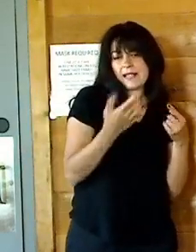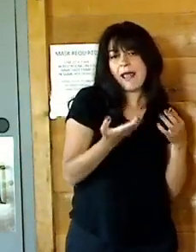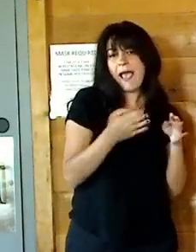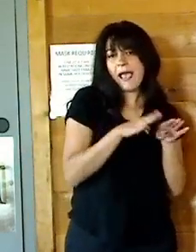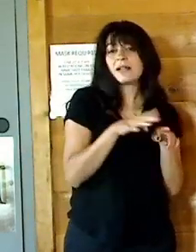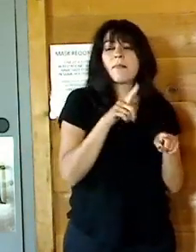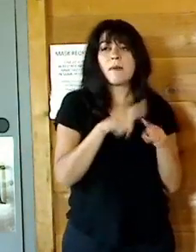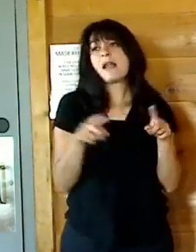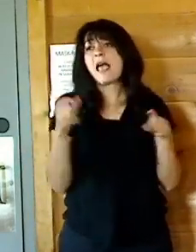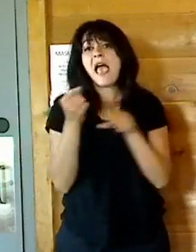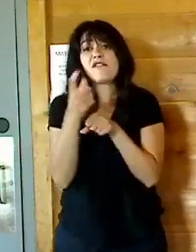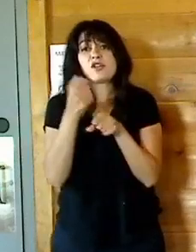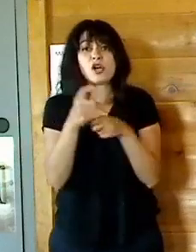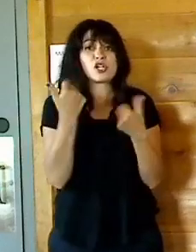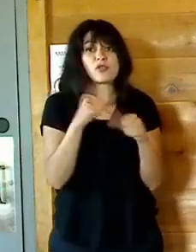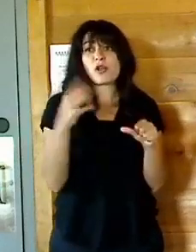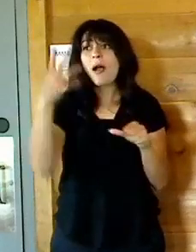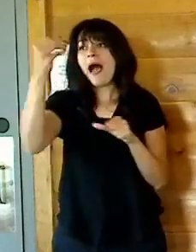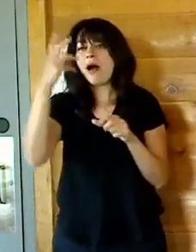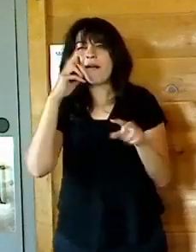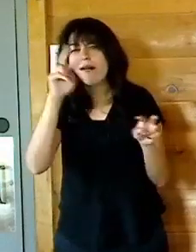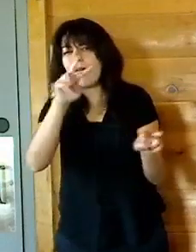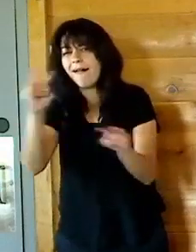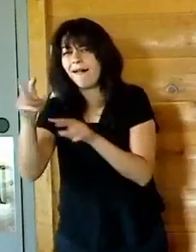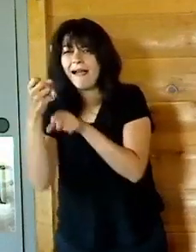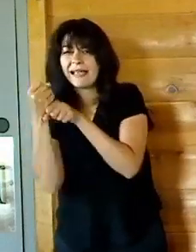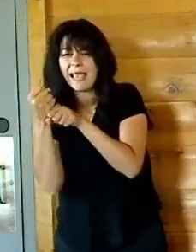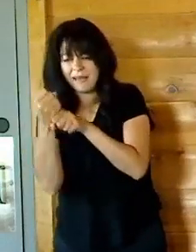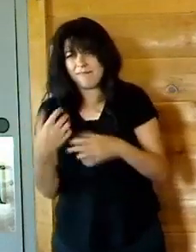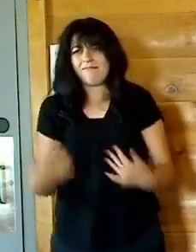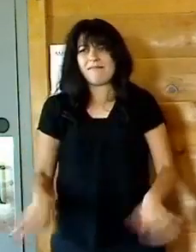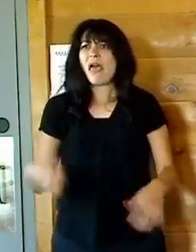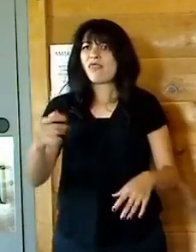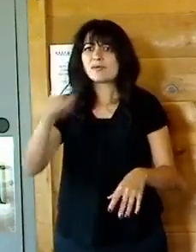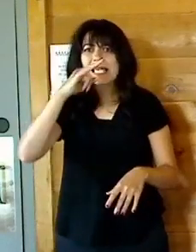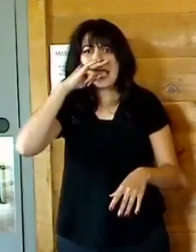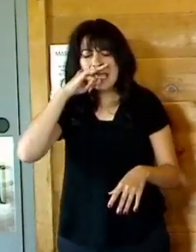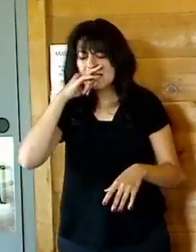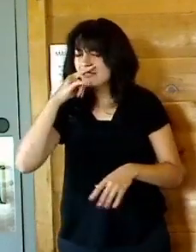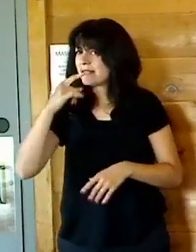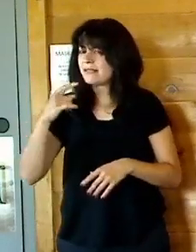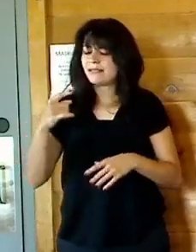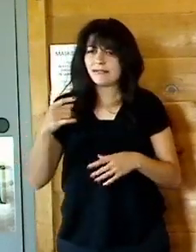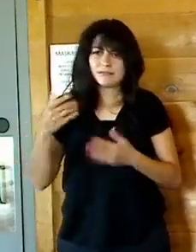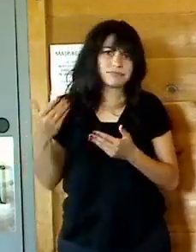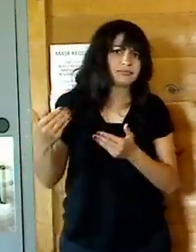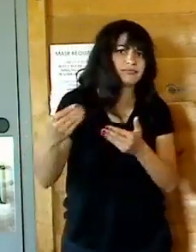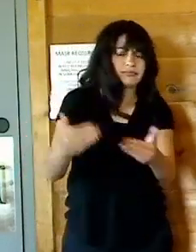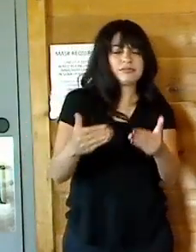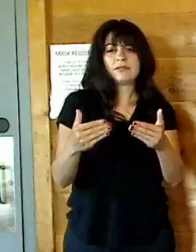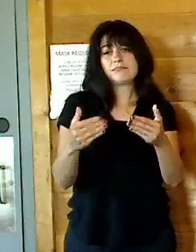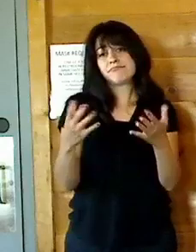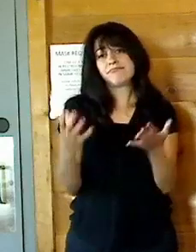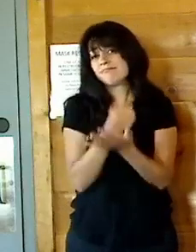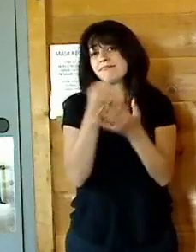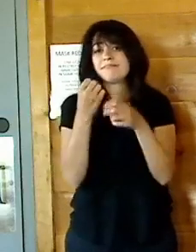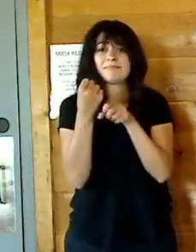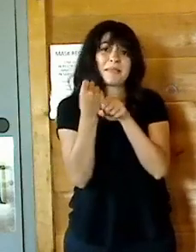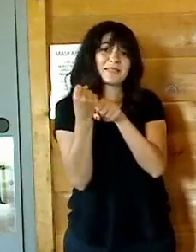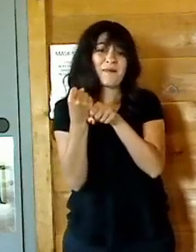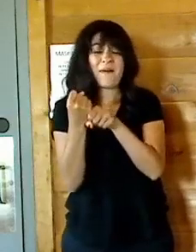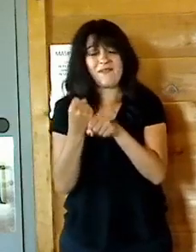out and watch a game. And it's just amazing to watch these kids go out there and have the opportunity to play baseball.